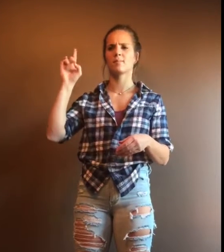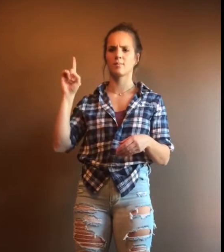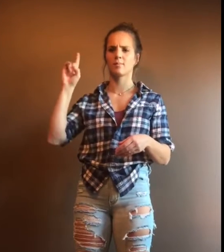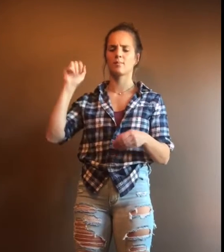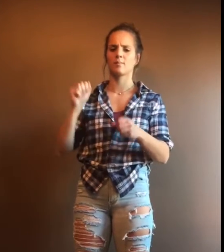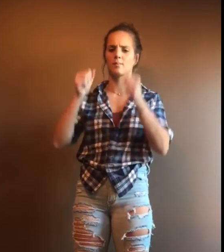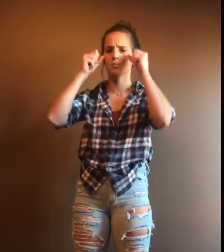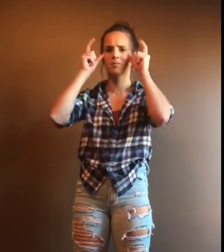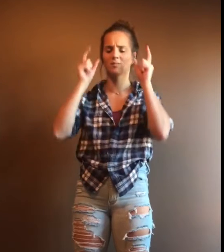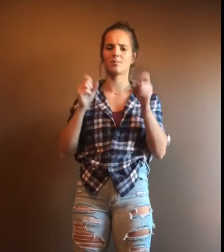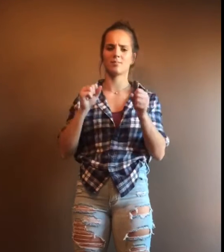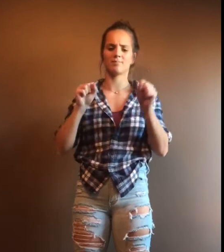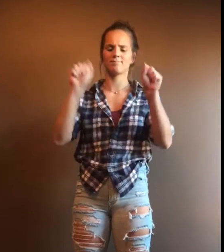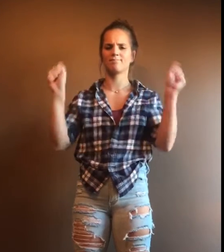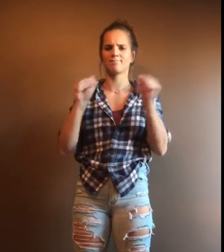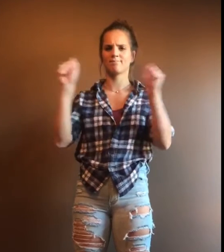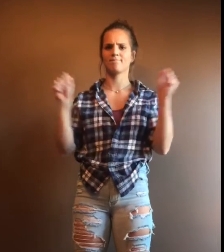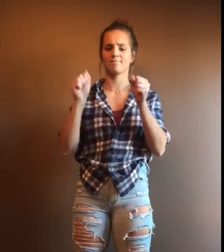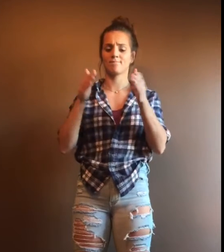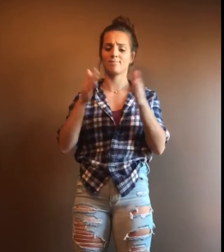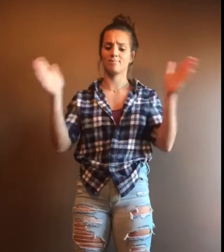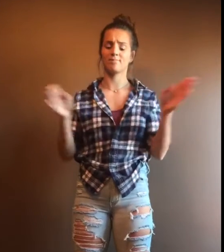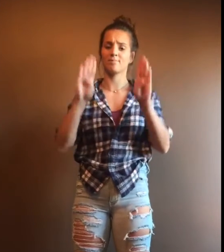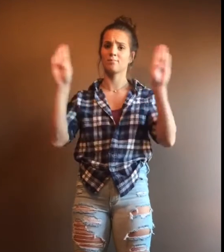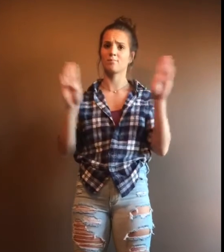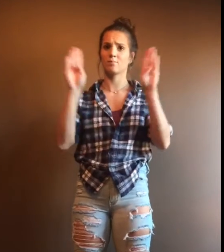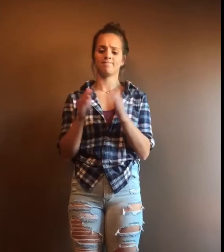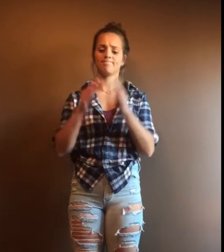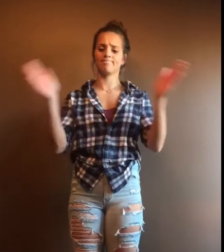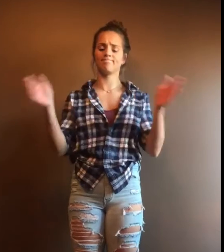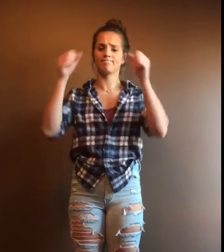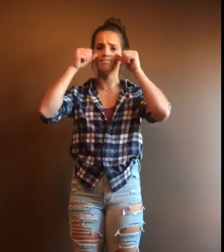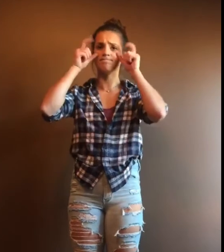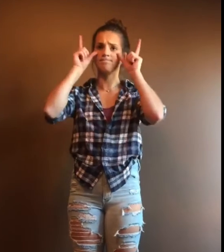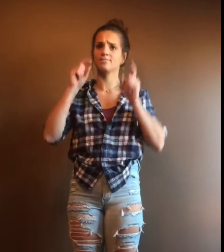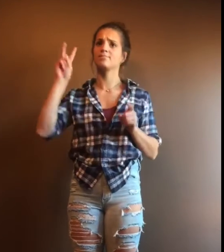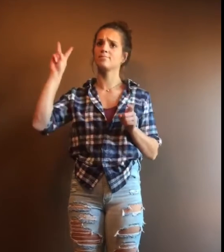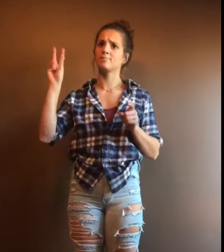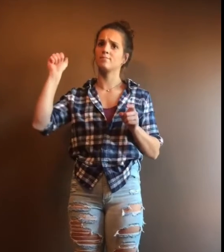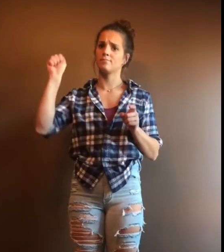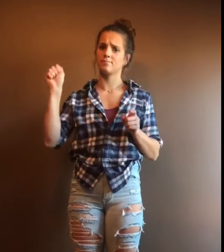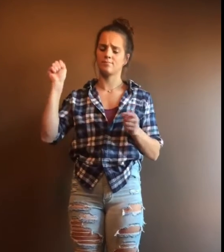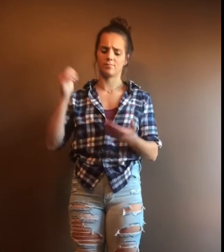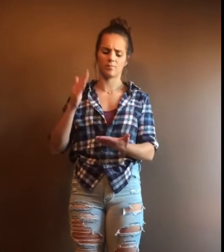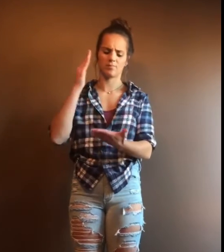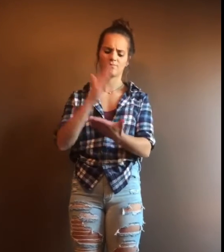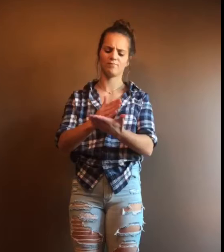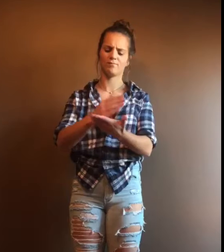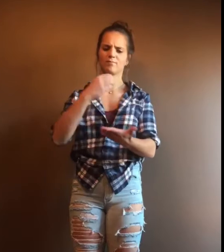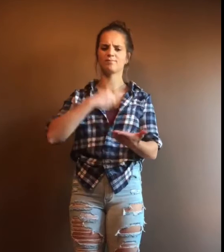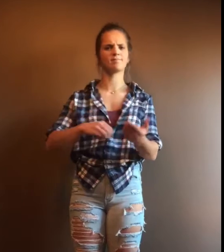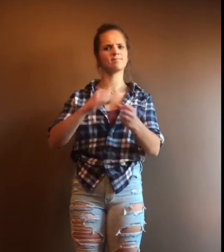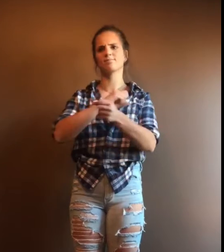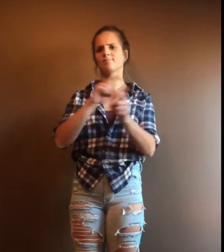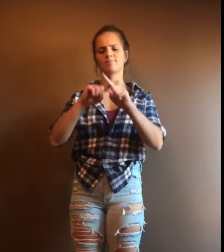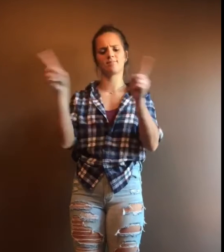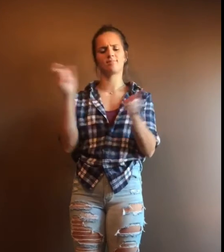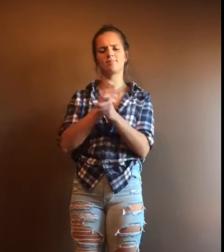the brandy I wake up and claim I didn't say it Screwed if I ever wake up in Vegas Wish I could stop, but I'm not